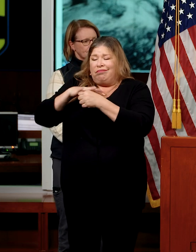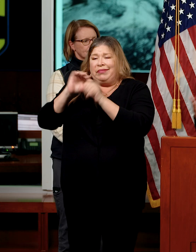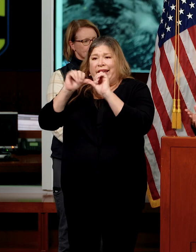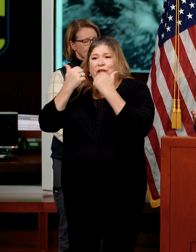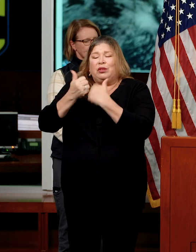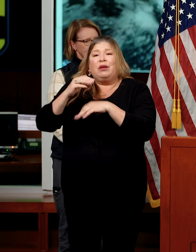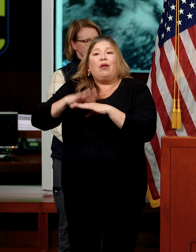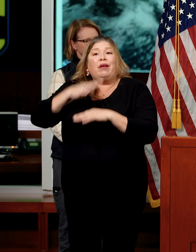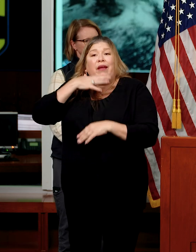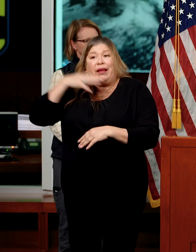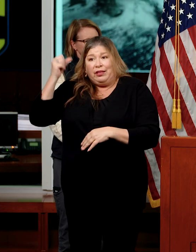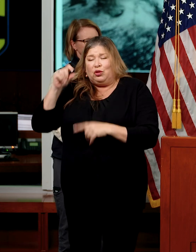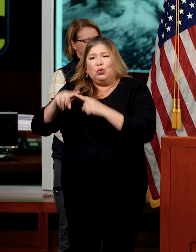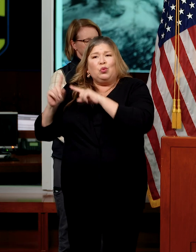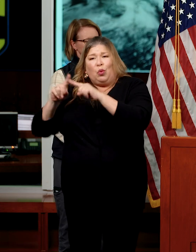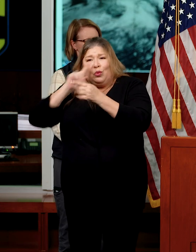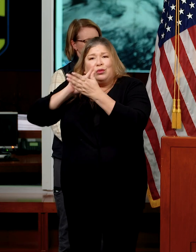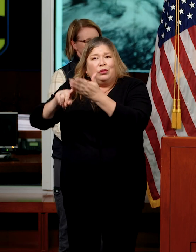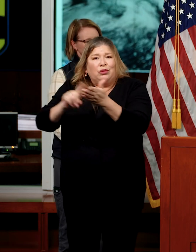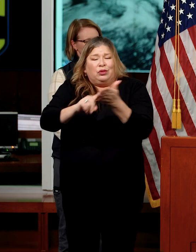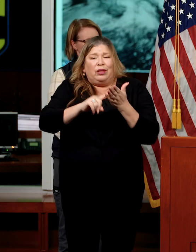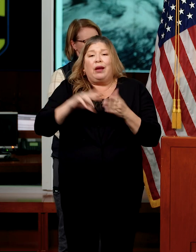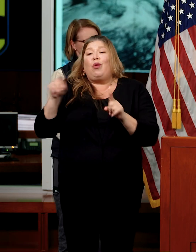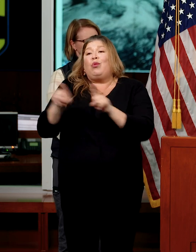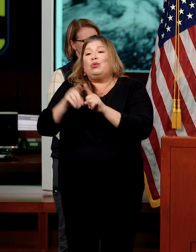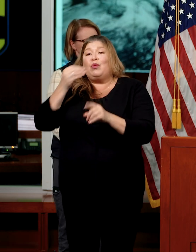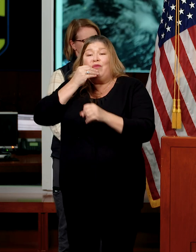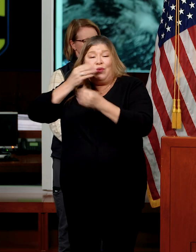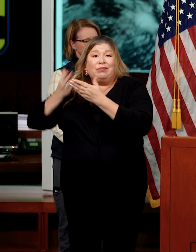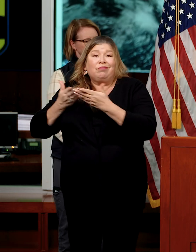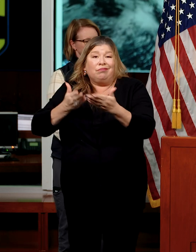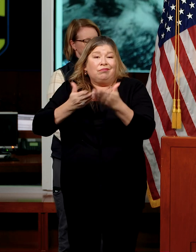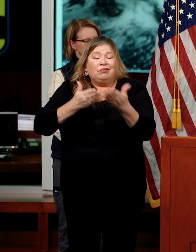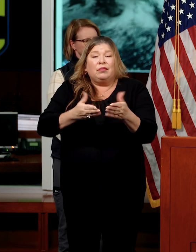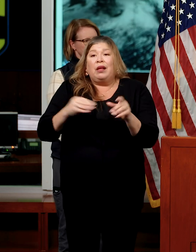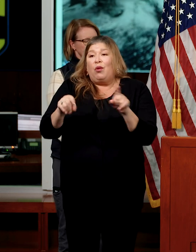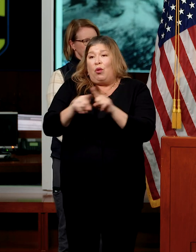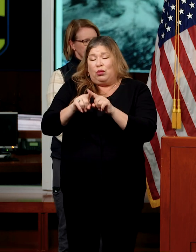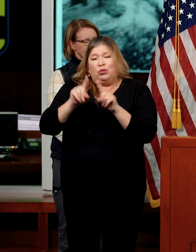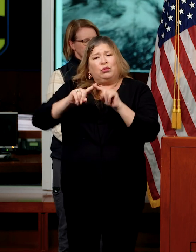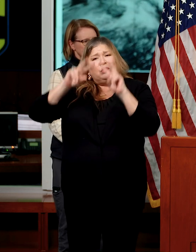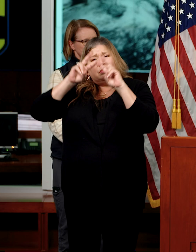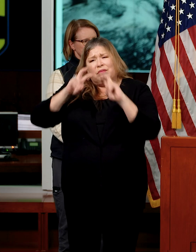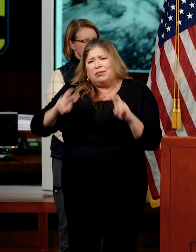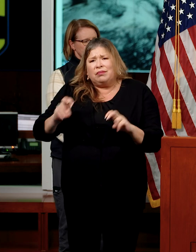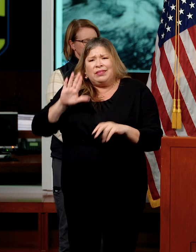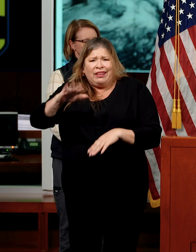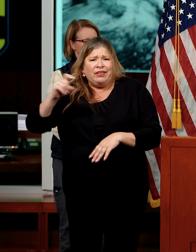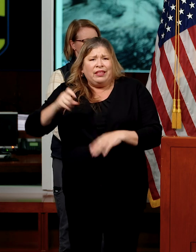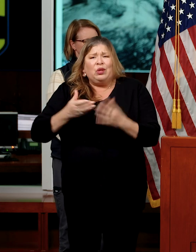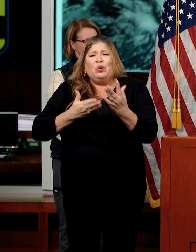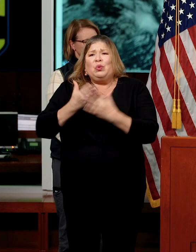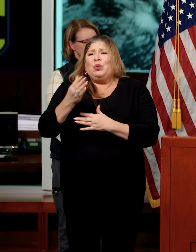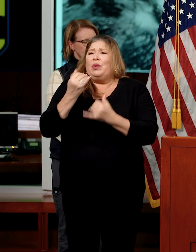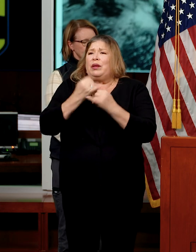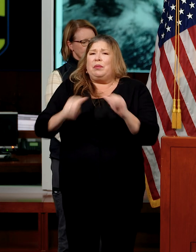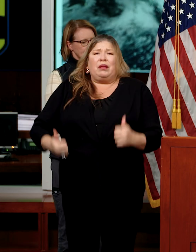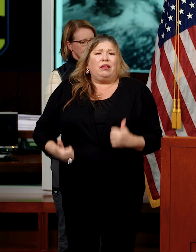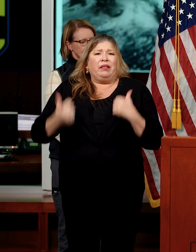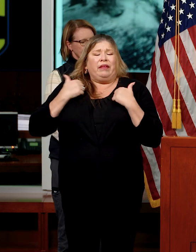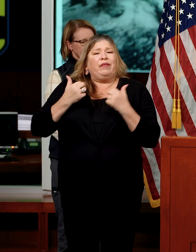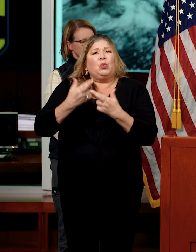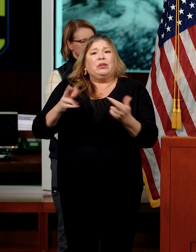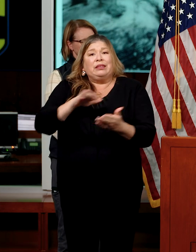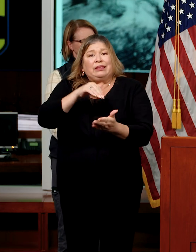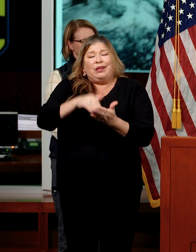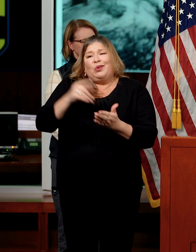of wellness checks and the meal delivery programs, as well as assessing for needs through independent living resource centers for people with disabilities who